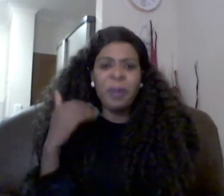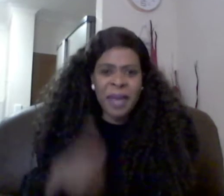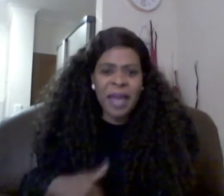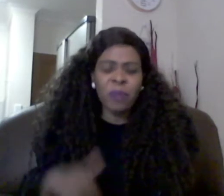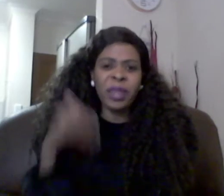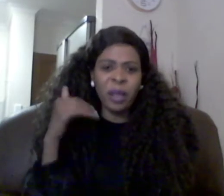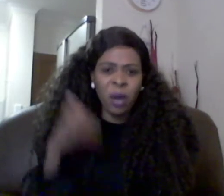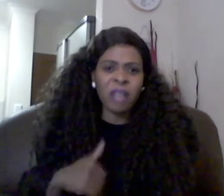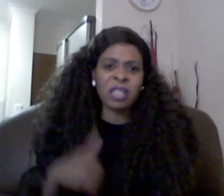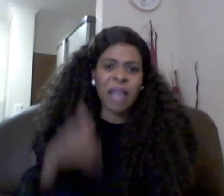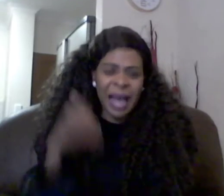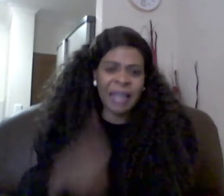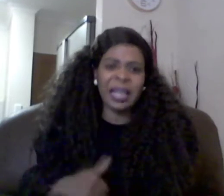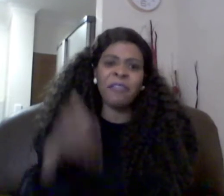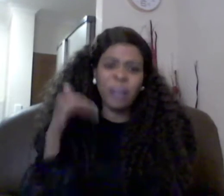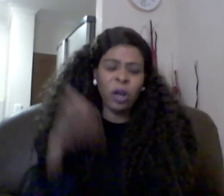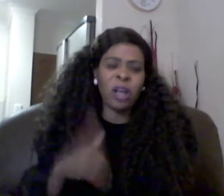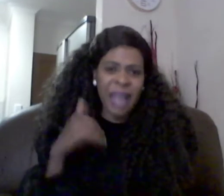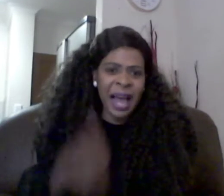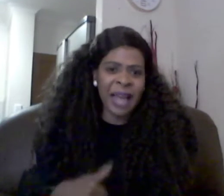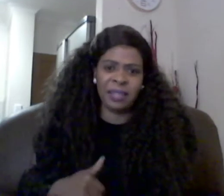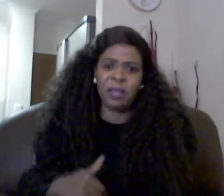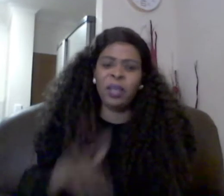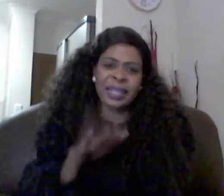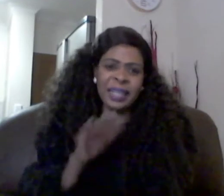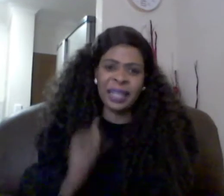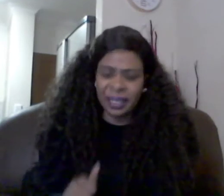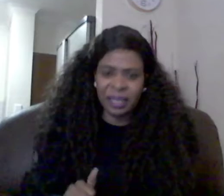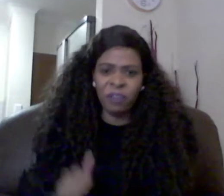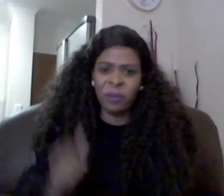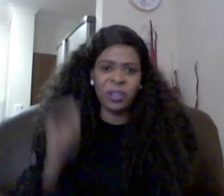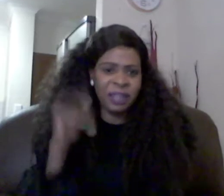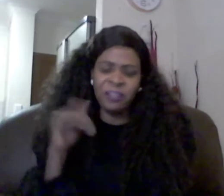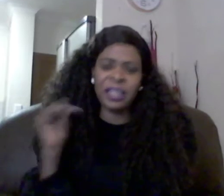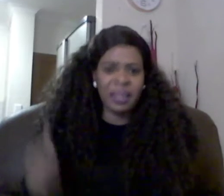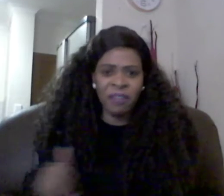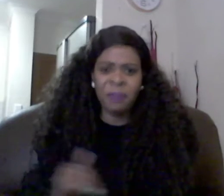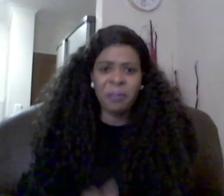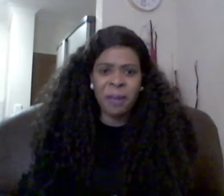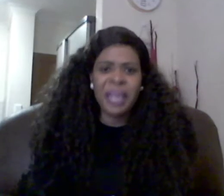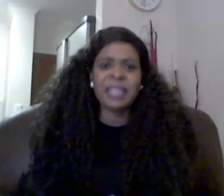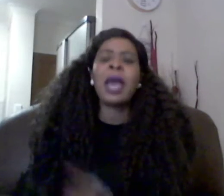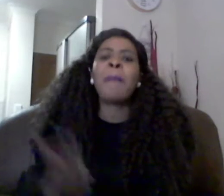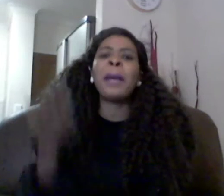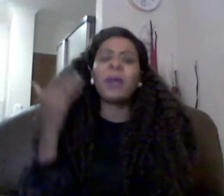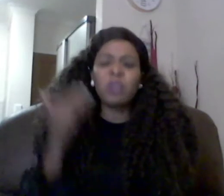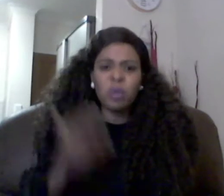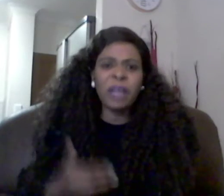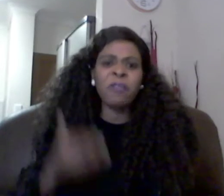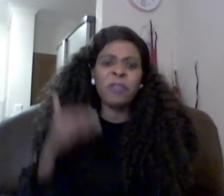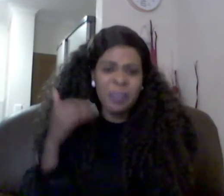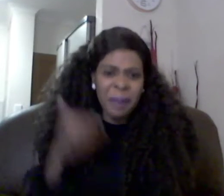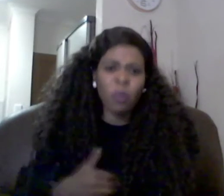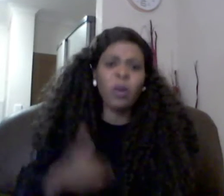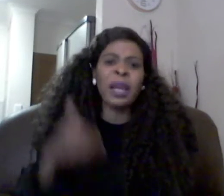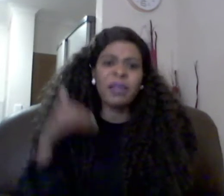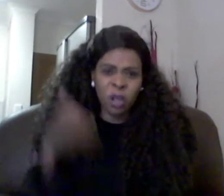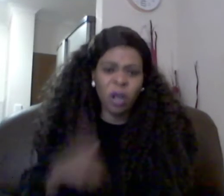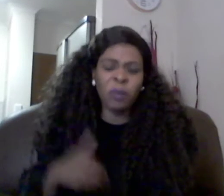a man with a god's heart after god's heart not exactly like david because david can never be replaced but i was looking for somebody who loves god with